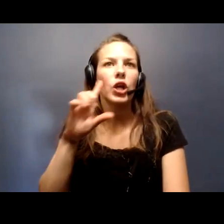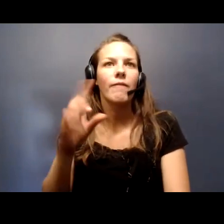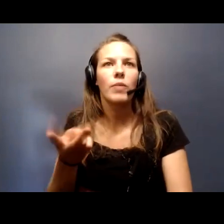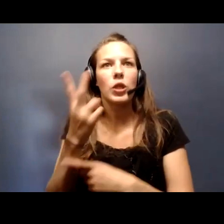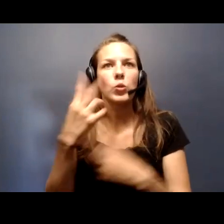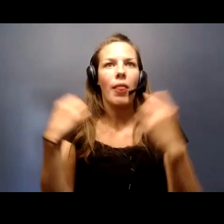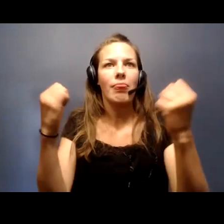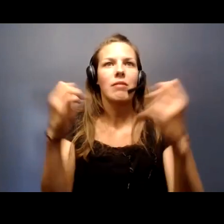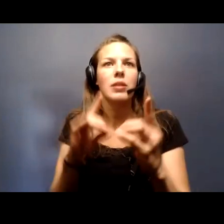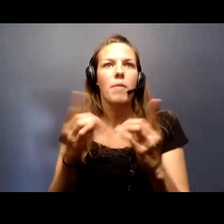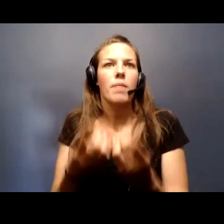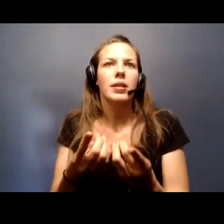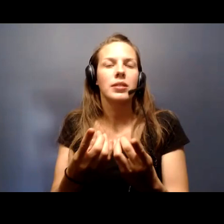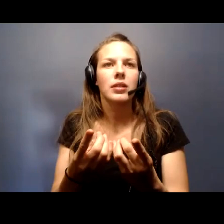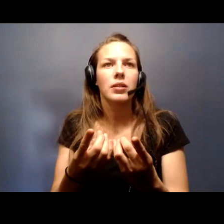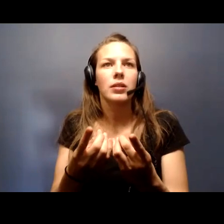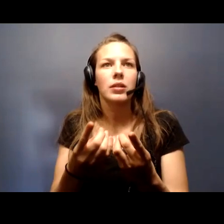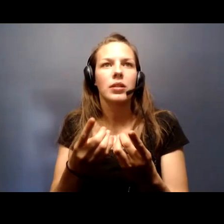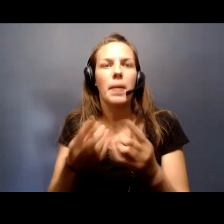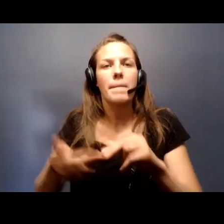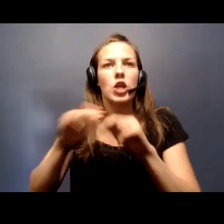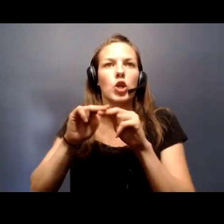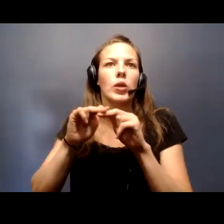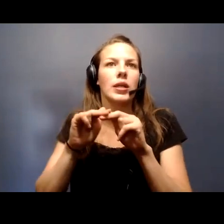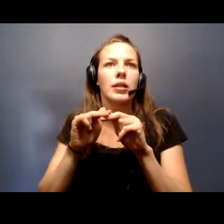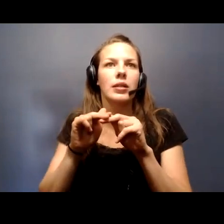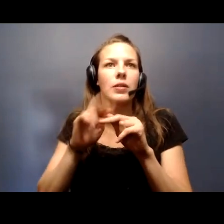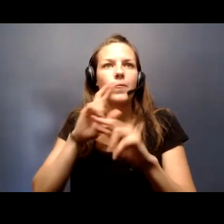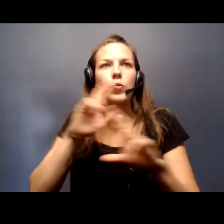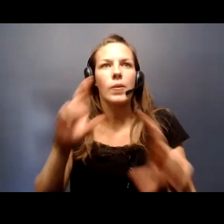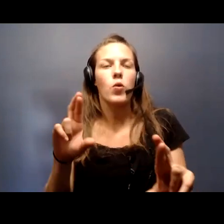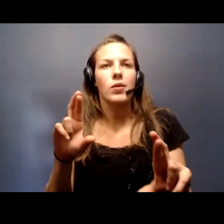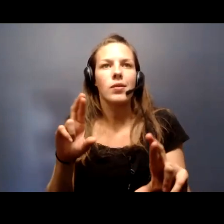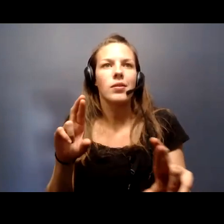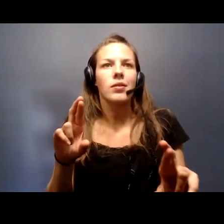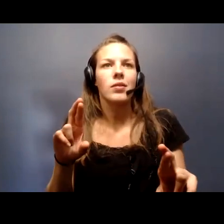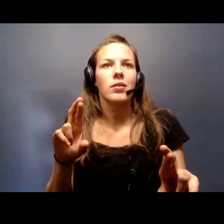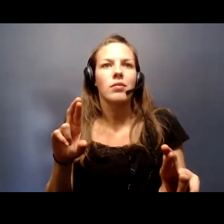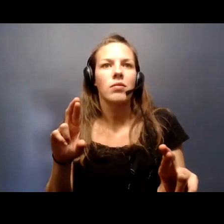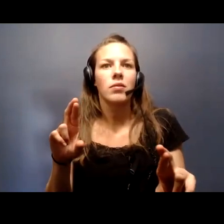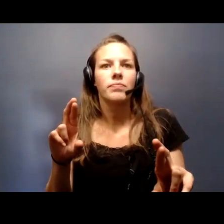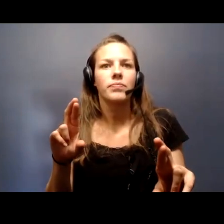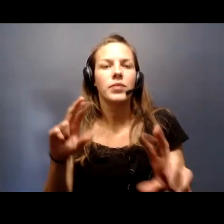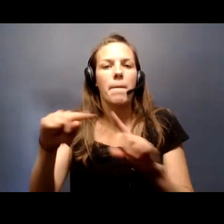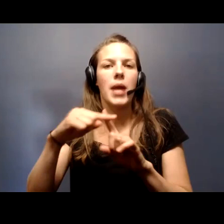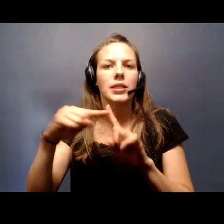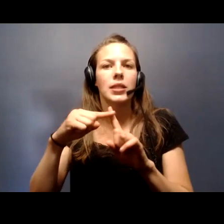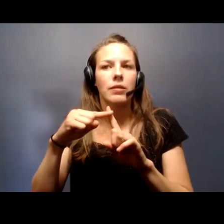departments about increase in reported positives.